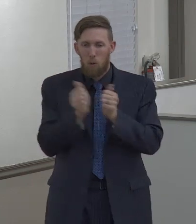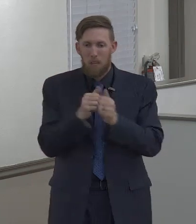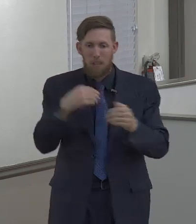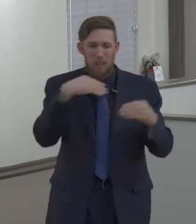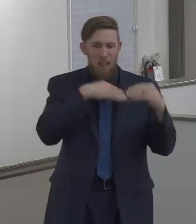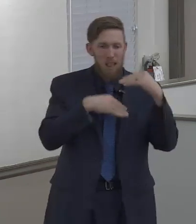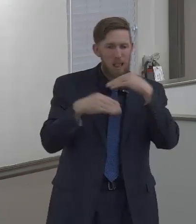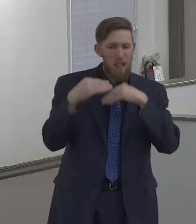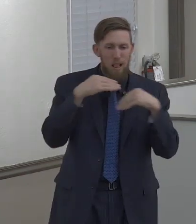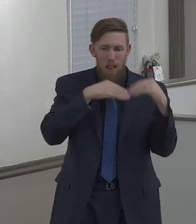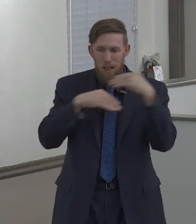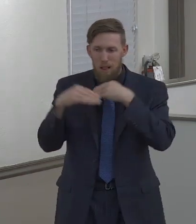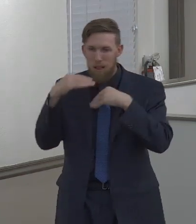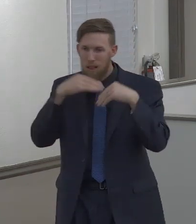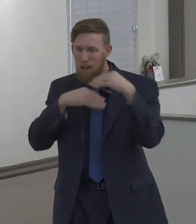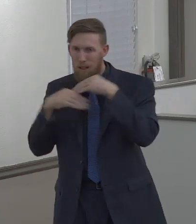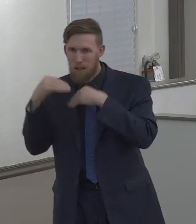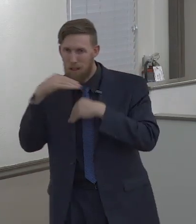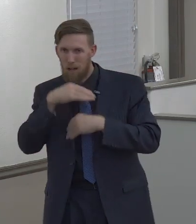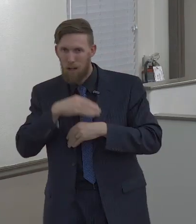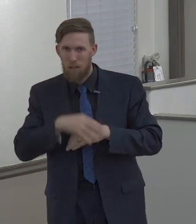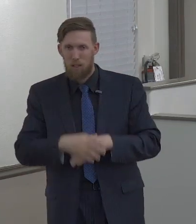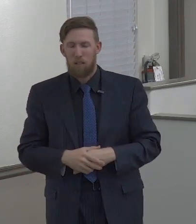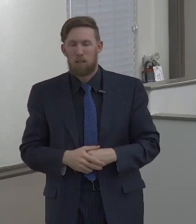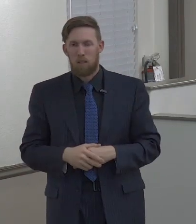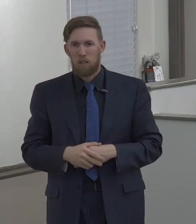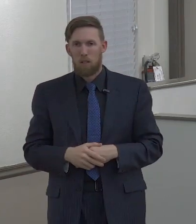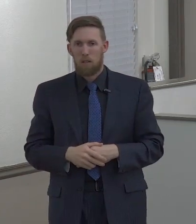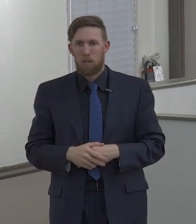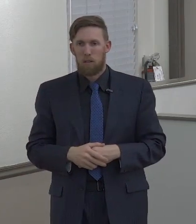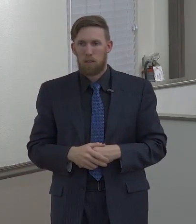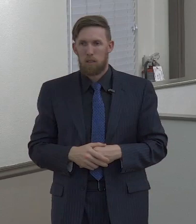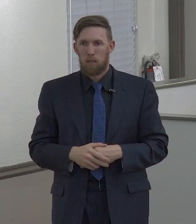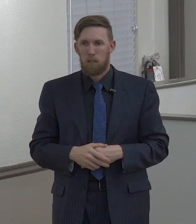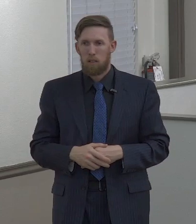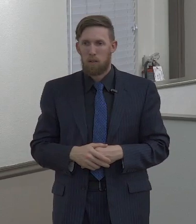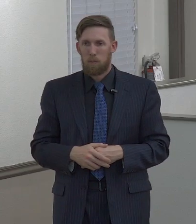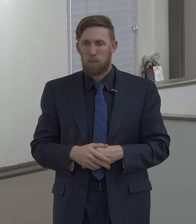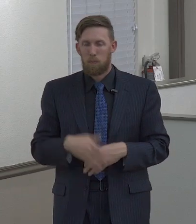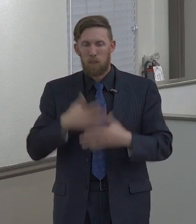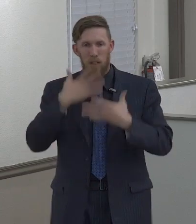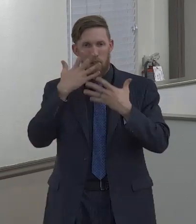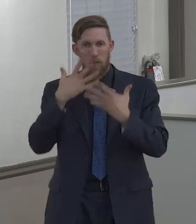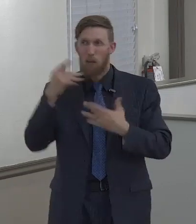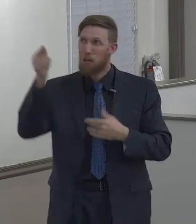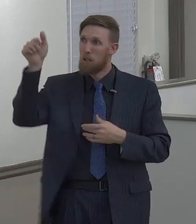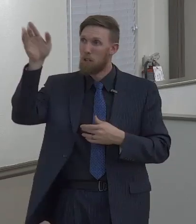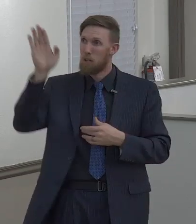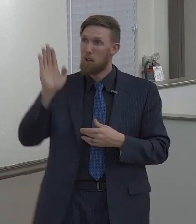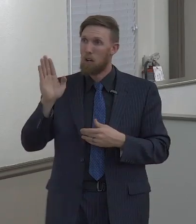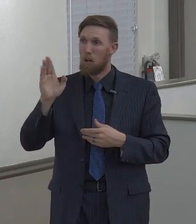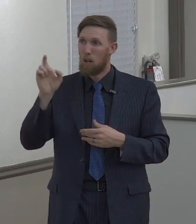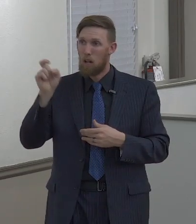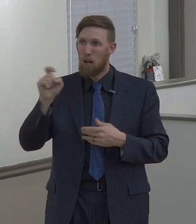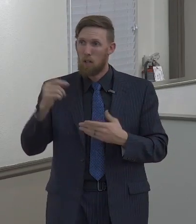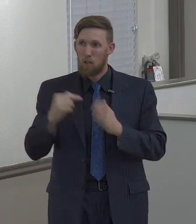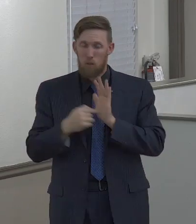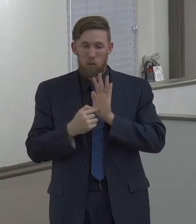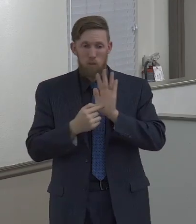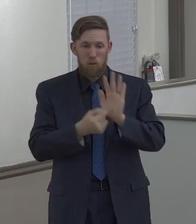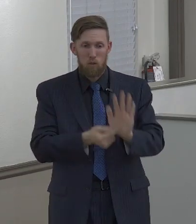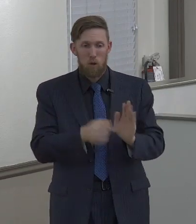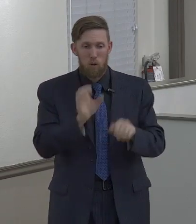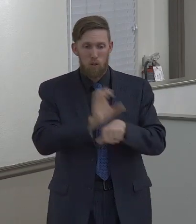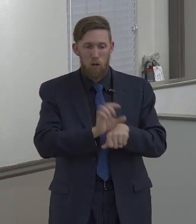It's sad that God lists these sins and he has to speak it and he has to communicate